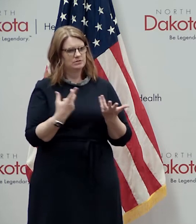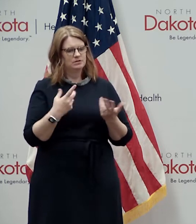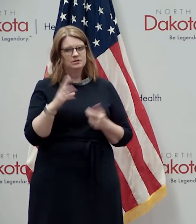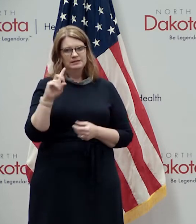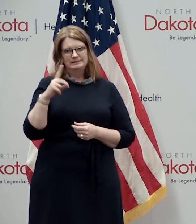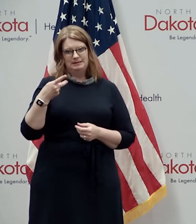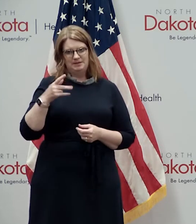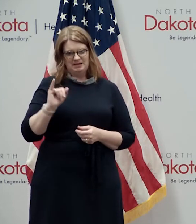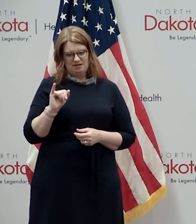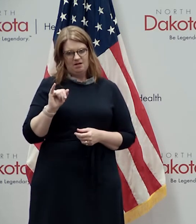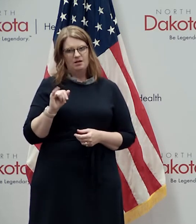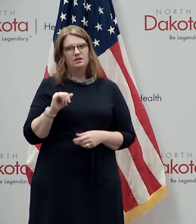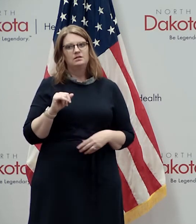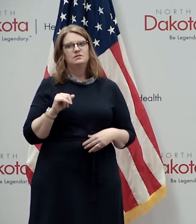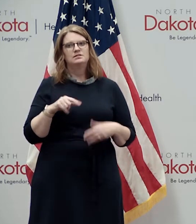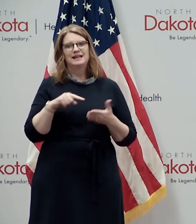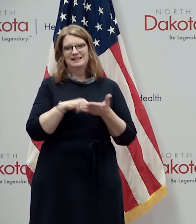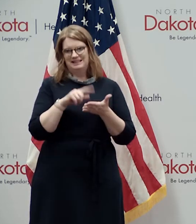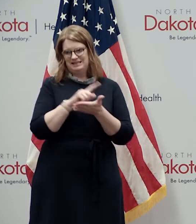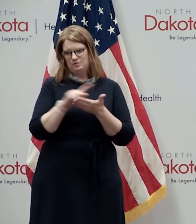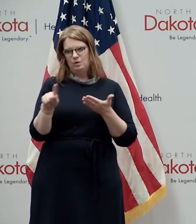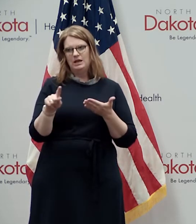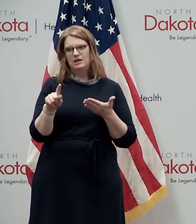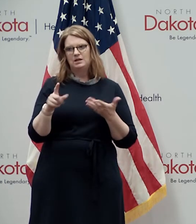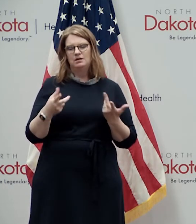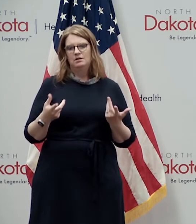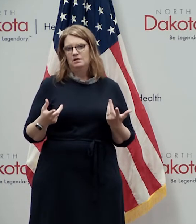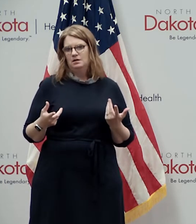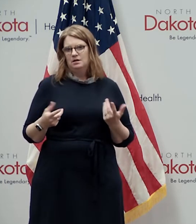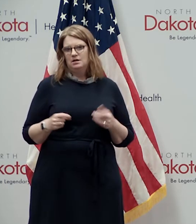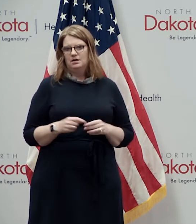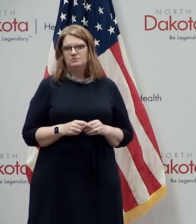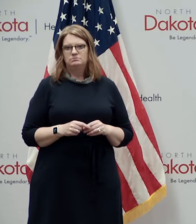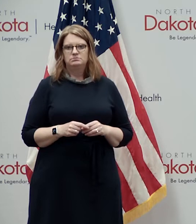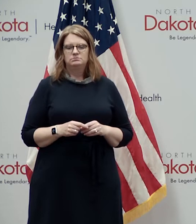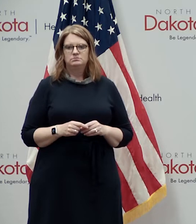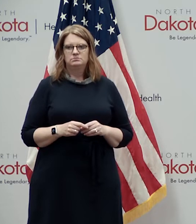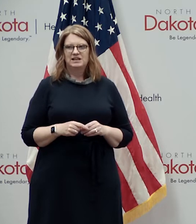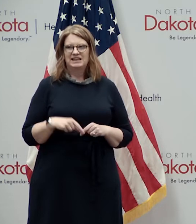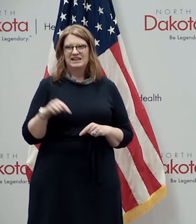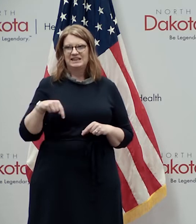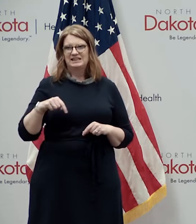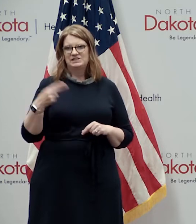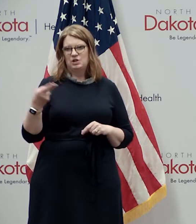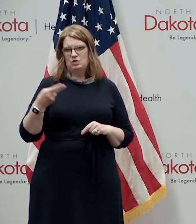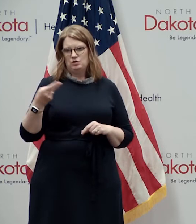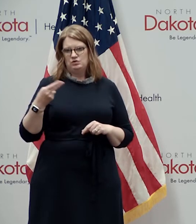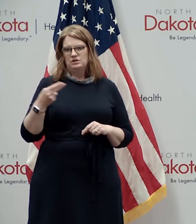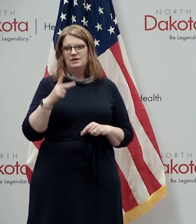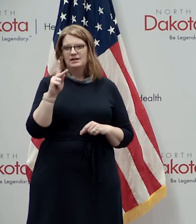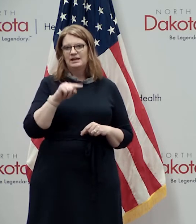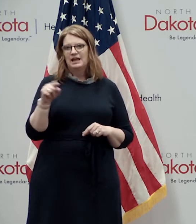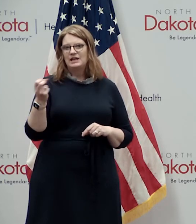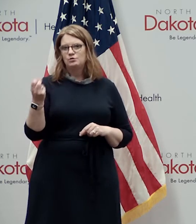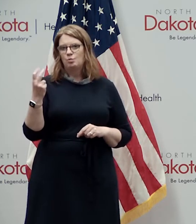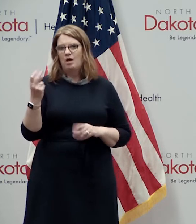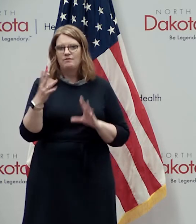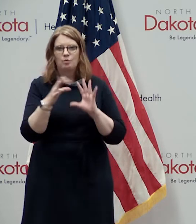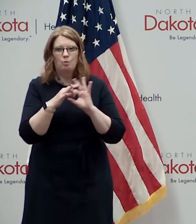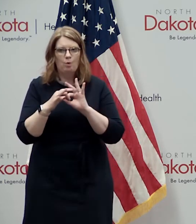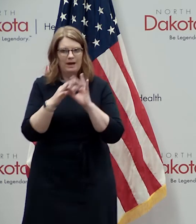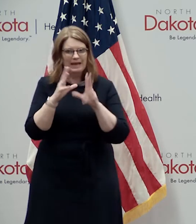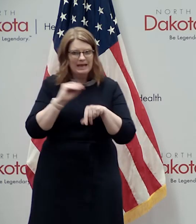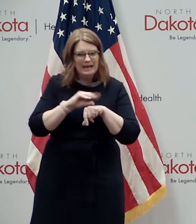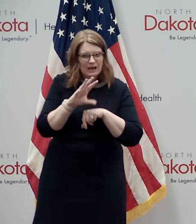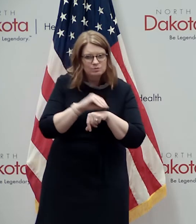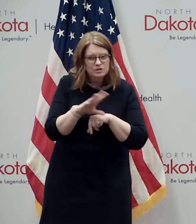dpi and and uh this week we've got i think actually uh on thursday we've got a k-12 coordinating council uh